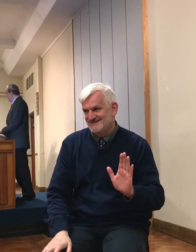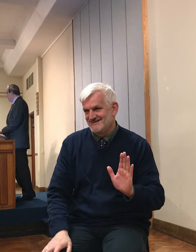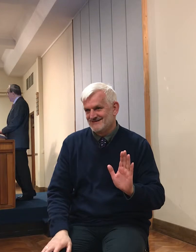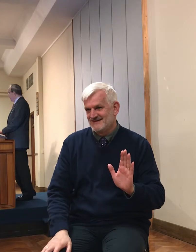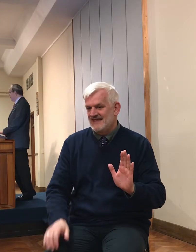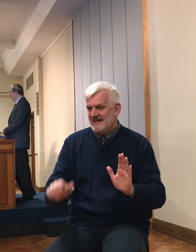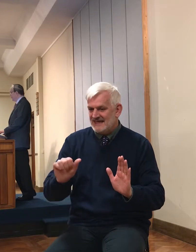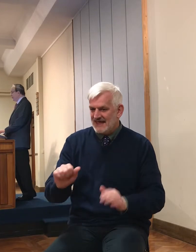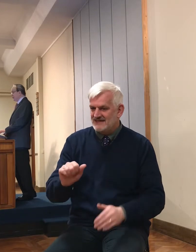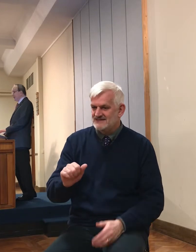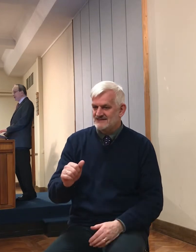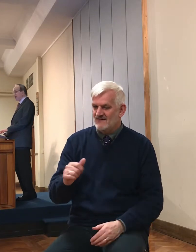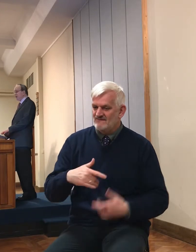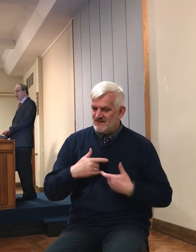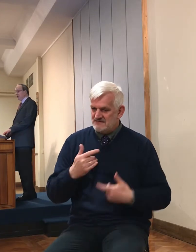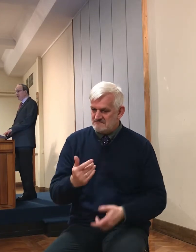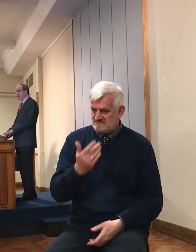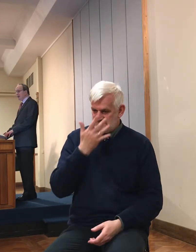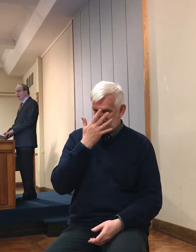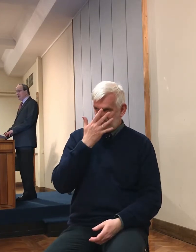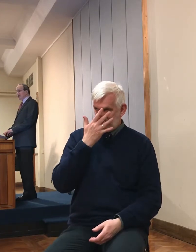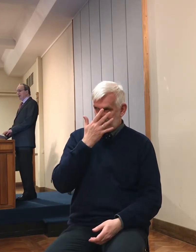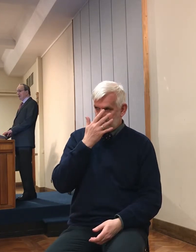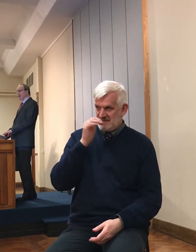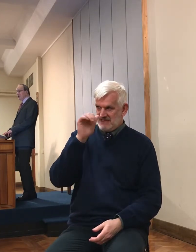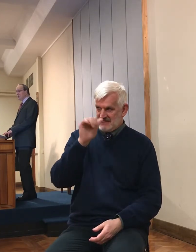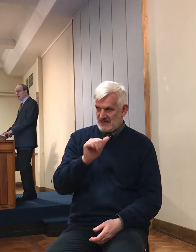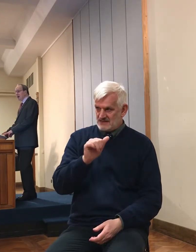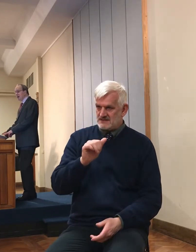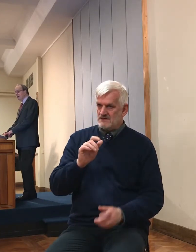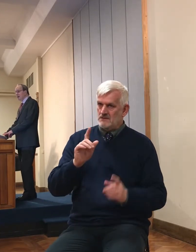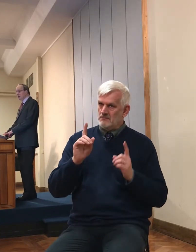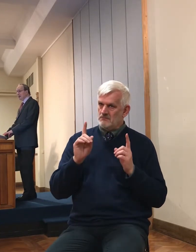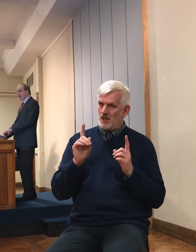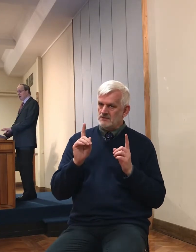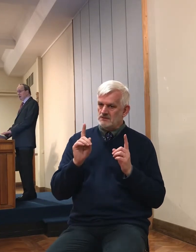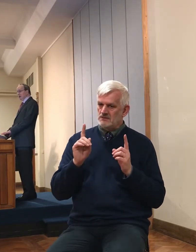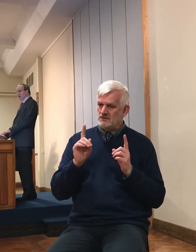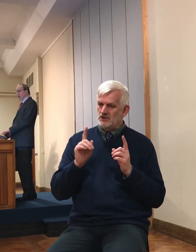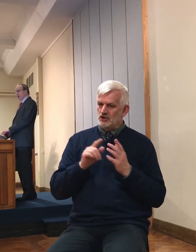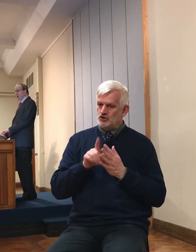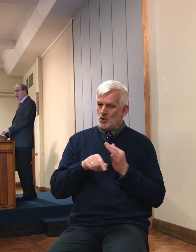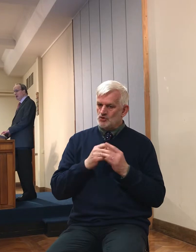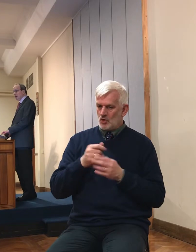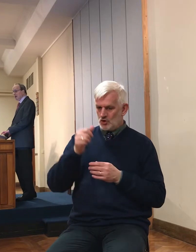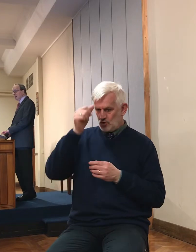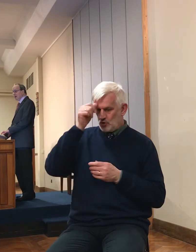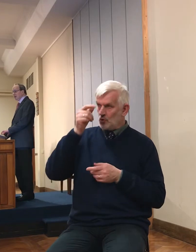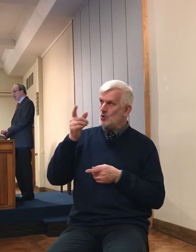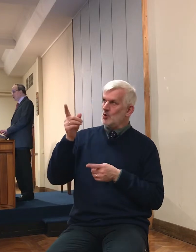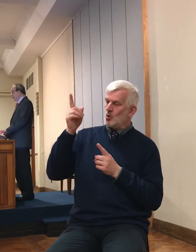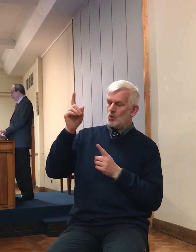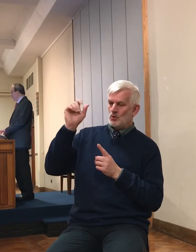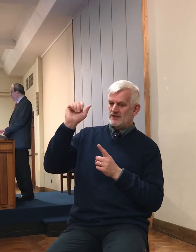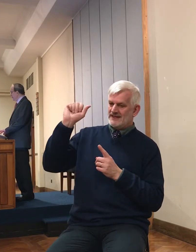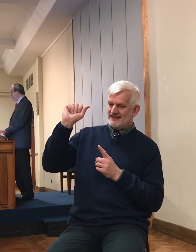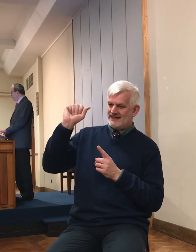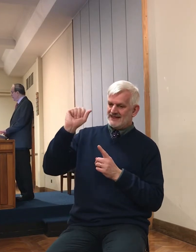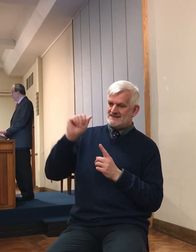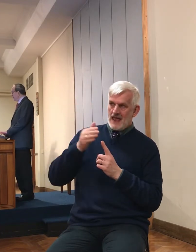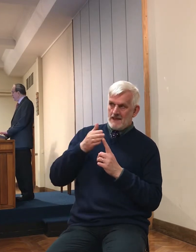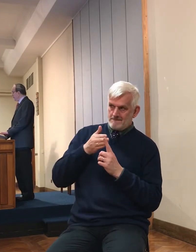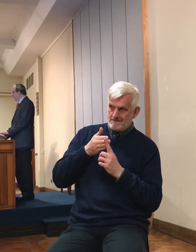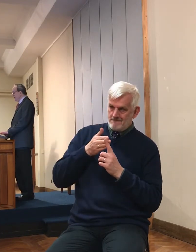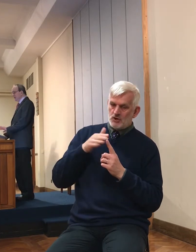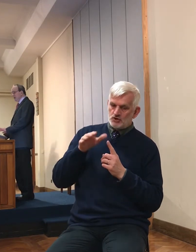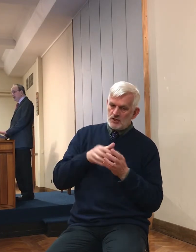the way the Gibeonites had sought their treaty, yet at the same time, he knew it of God's will that they should be accepted,